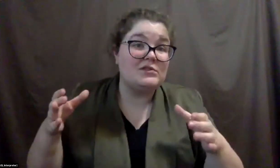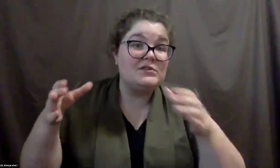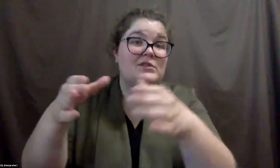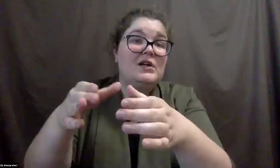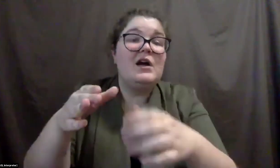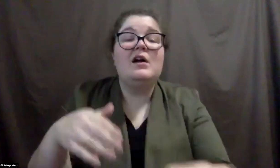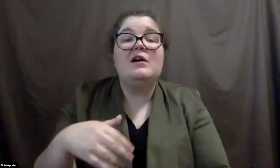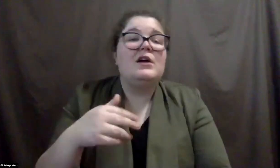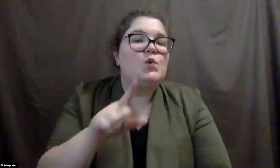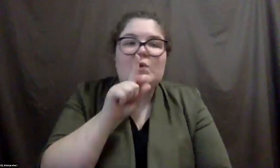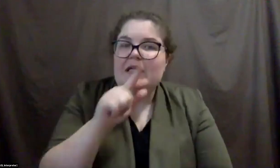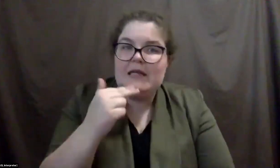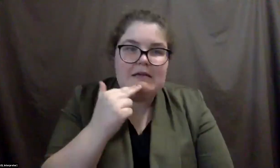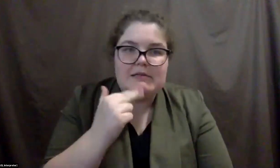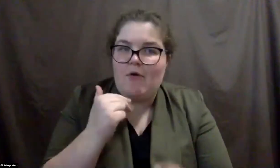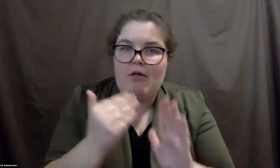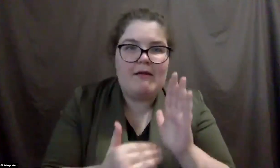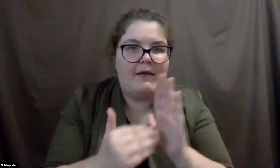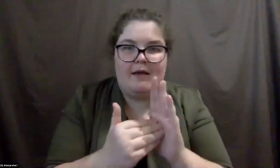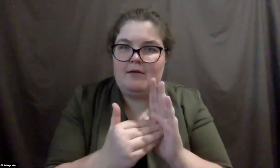that we've had that I've, um,